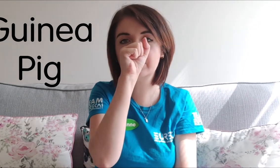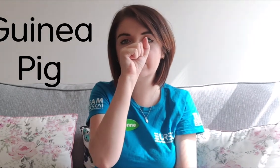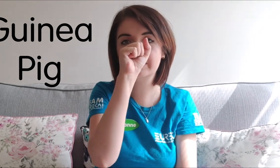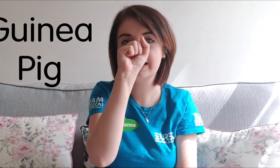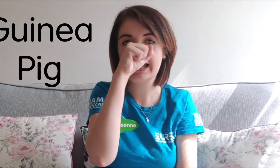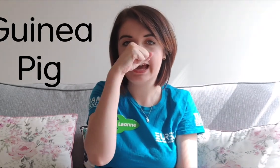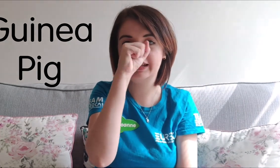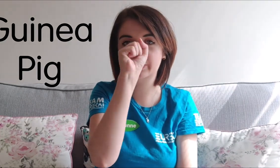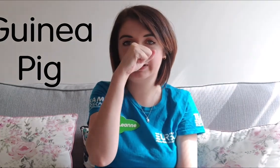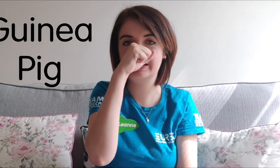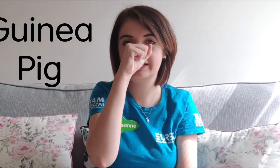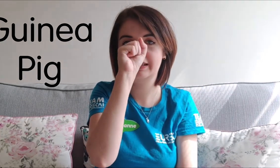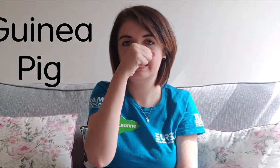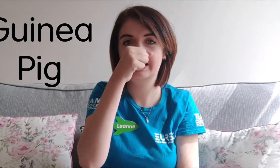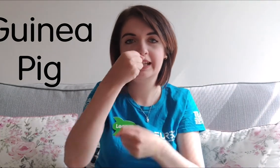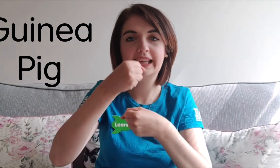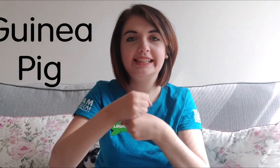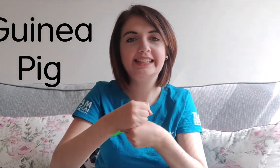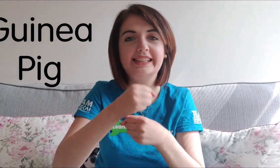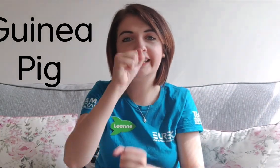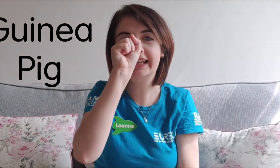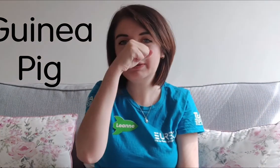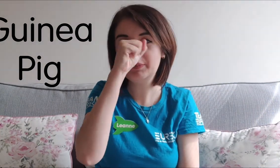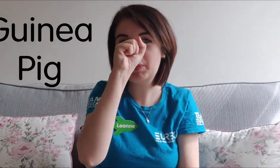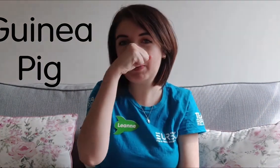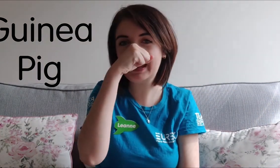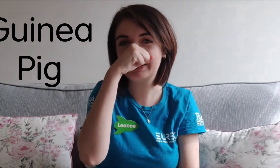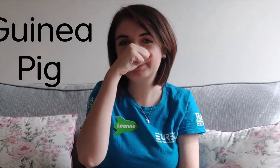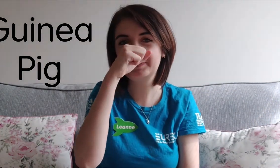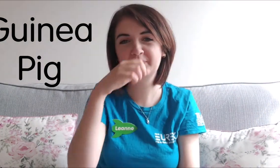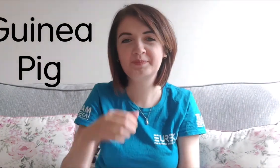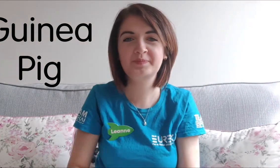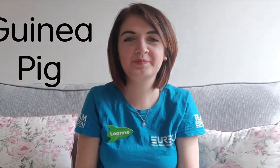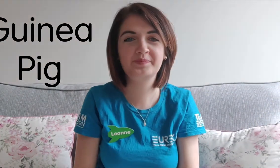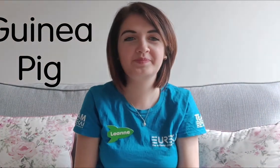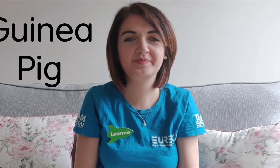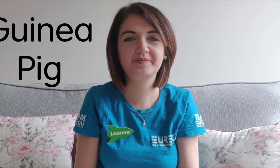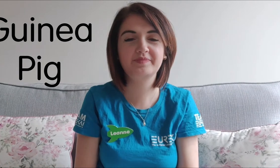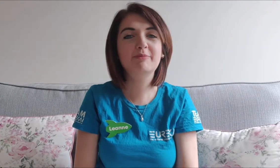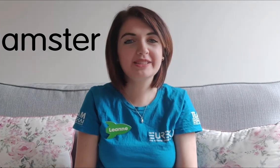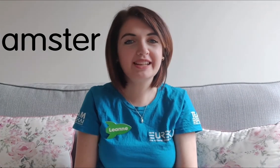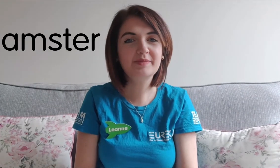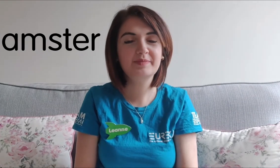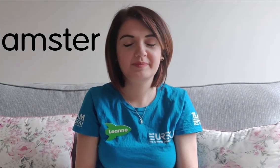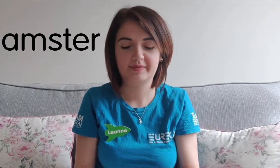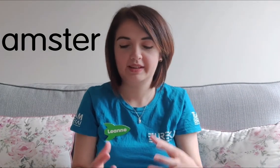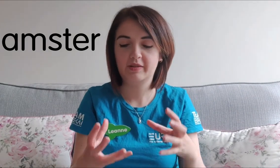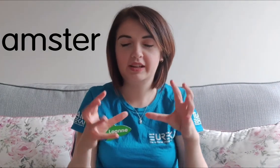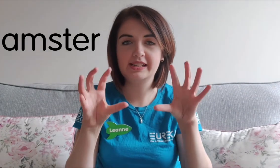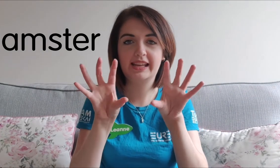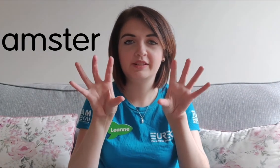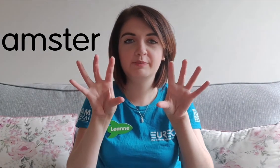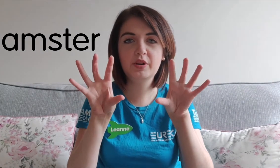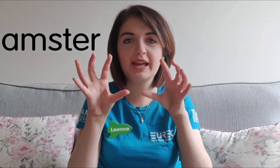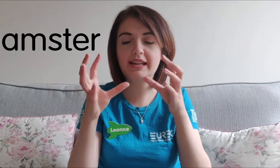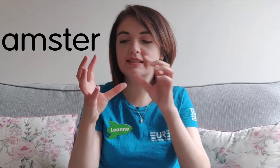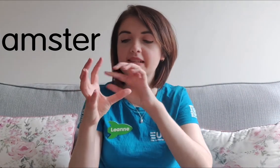to your nose and twist. Guinea pig. Hamster you're going to take both hands